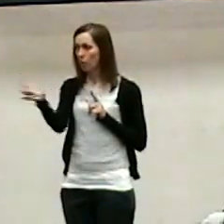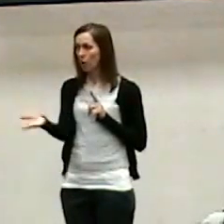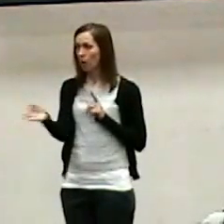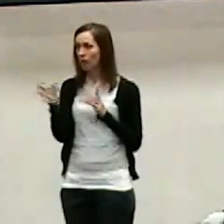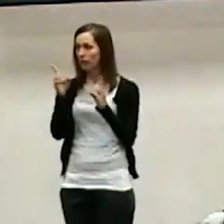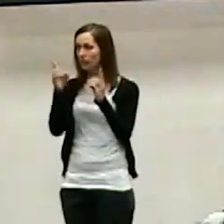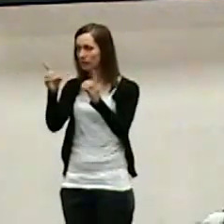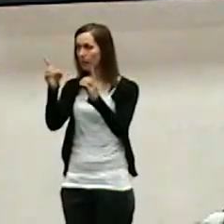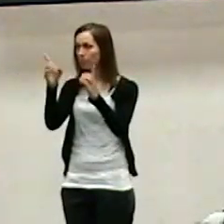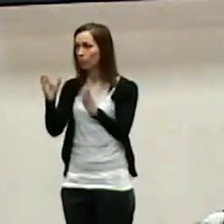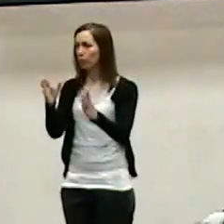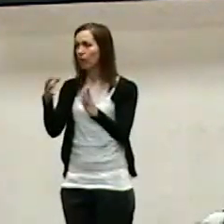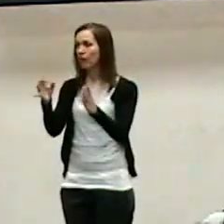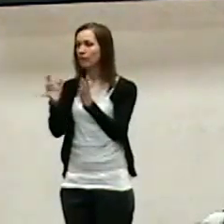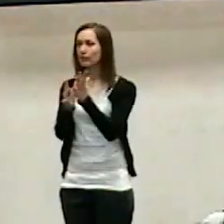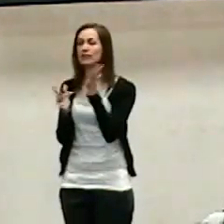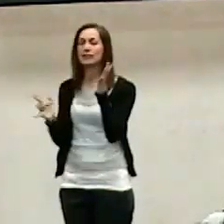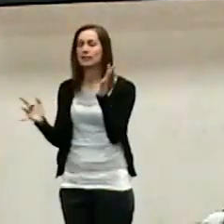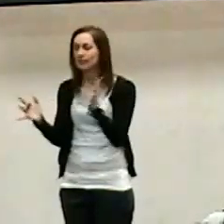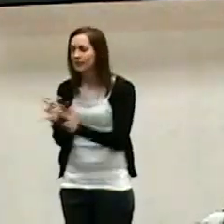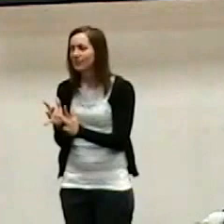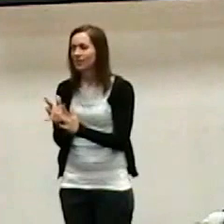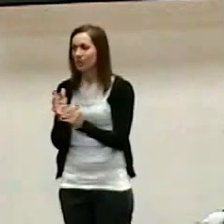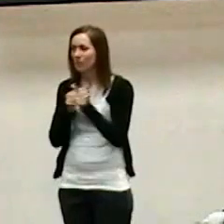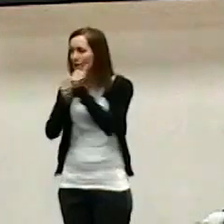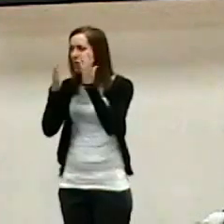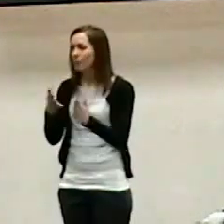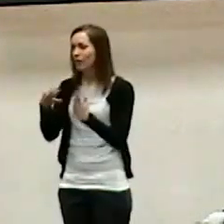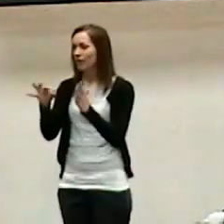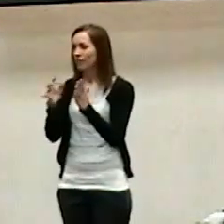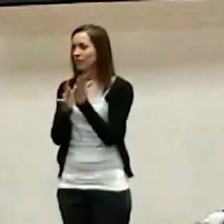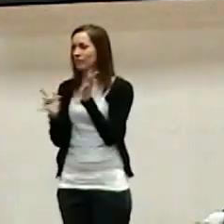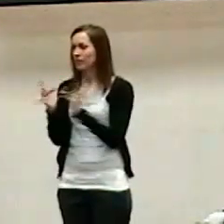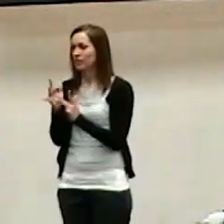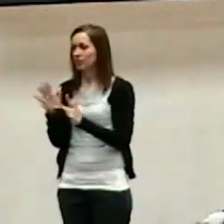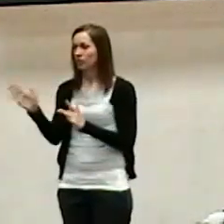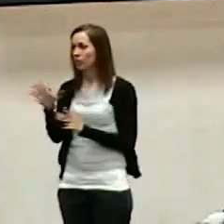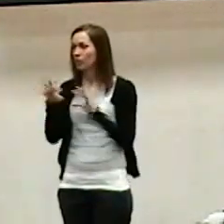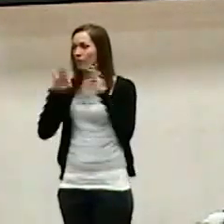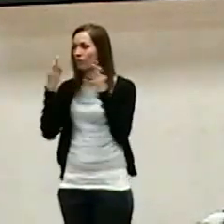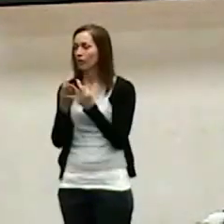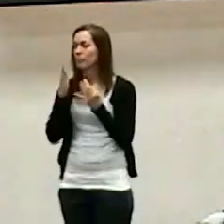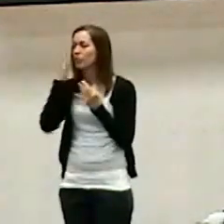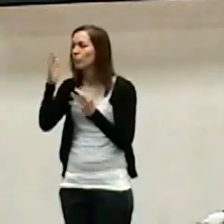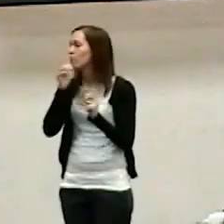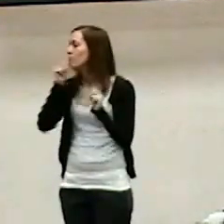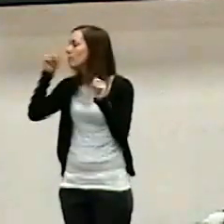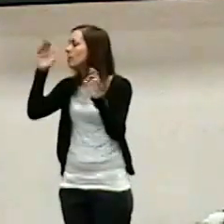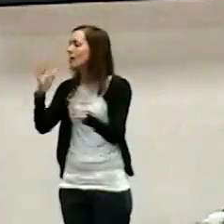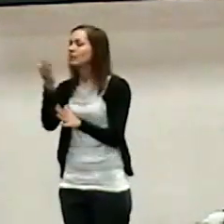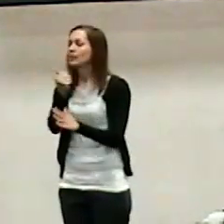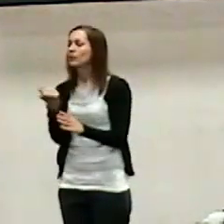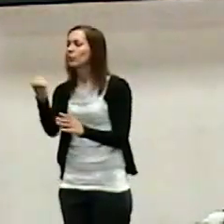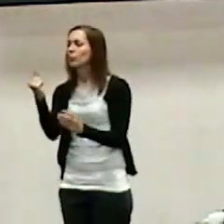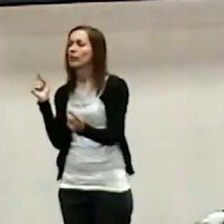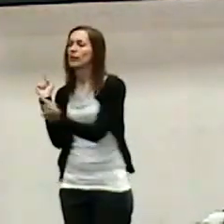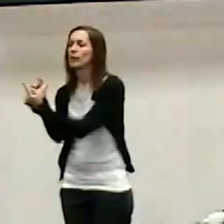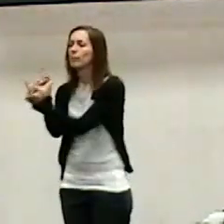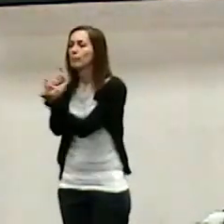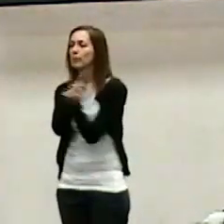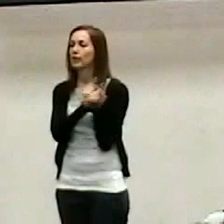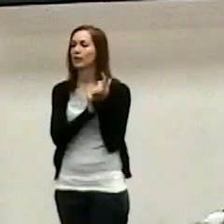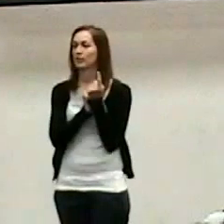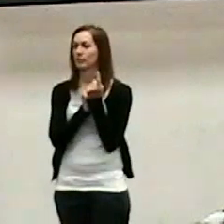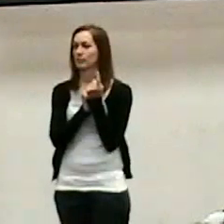You're a follower of Jesus. Your family will be a blessing to whoever they come into contact with. We are.